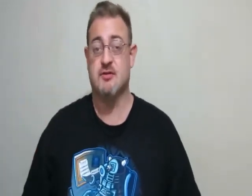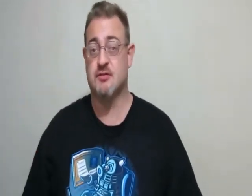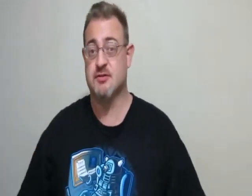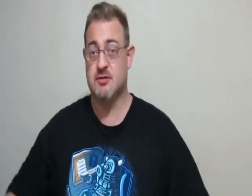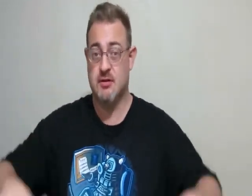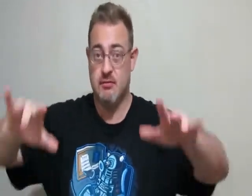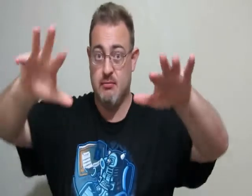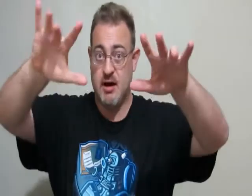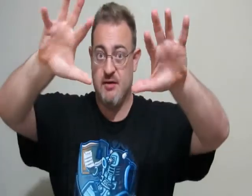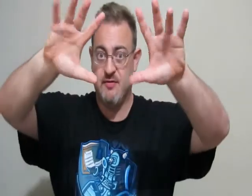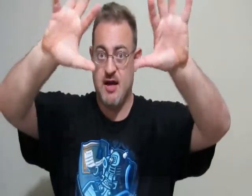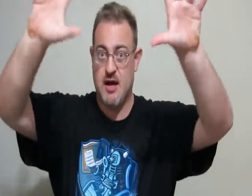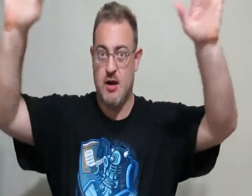yourselves. Bye for now.